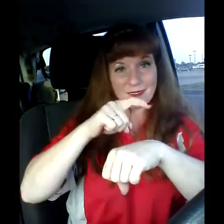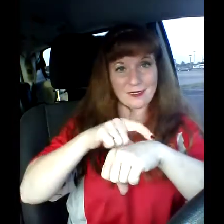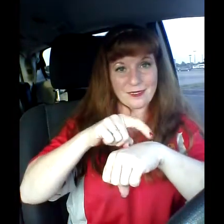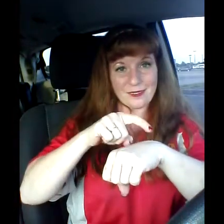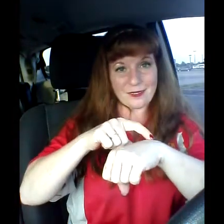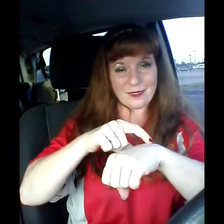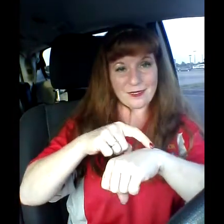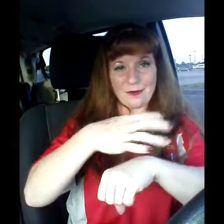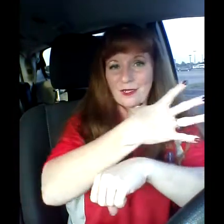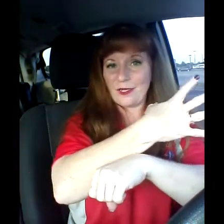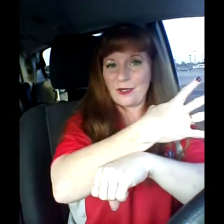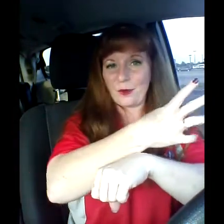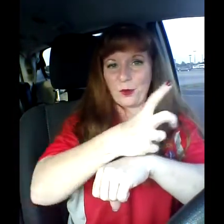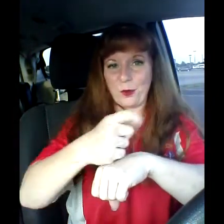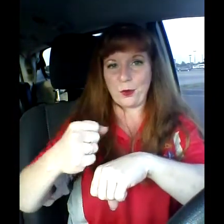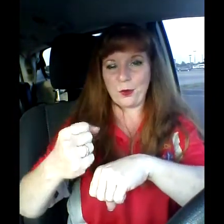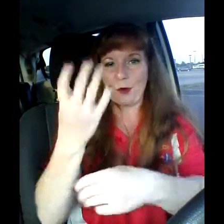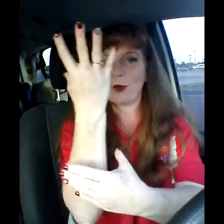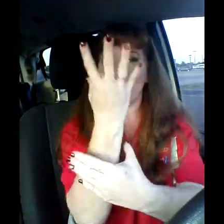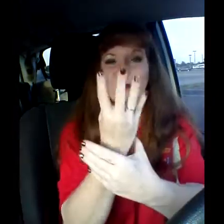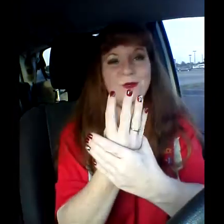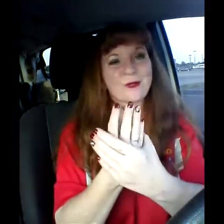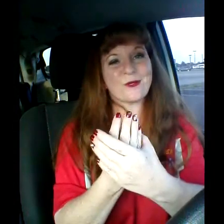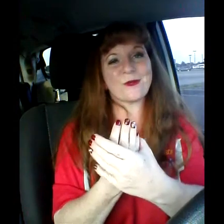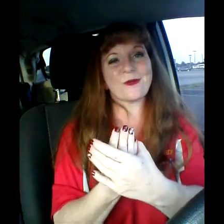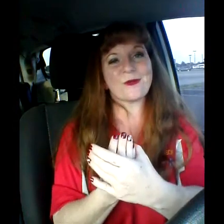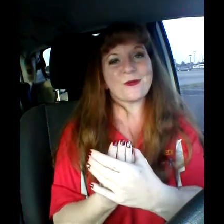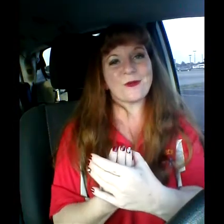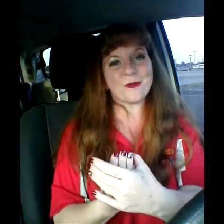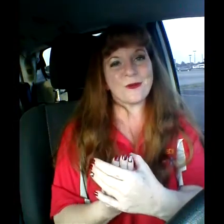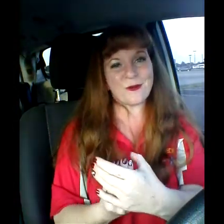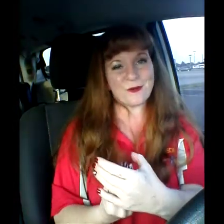been losing so much time.